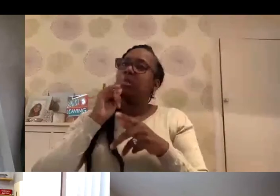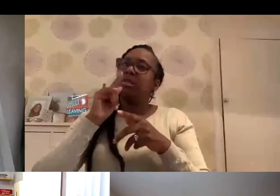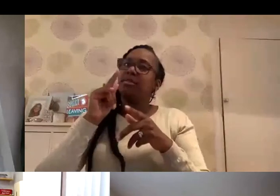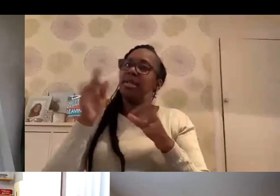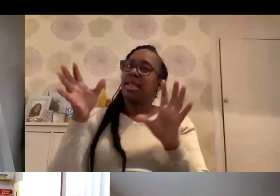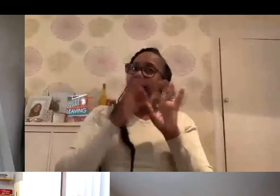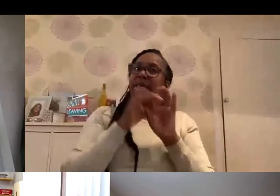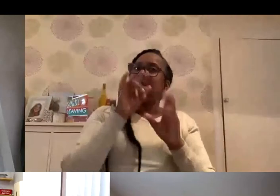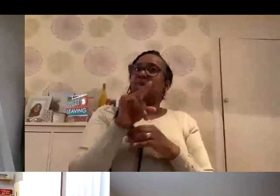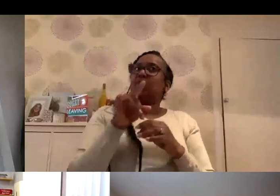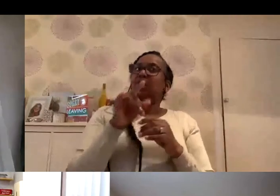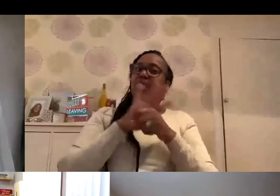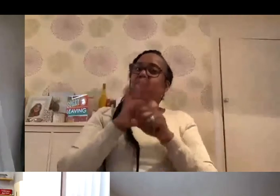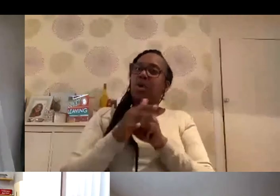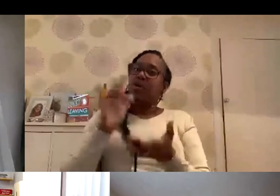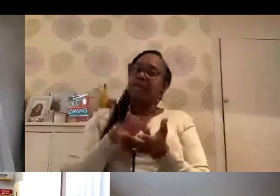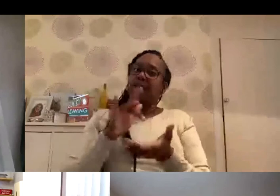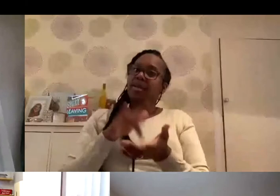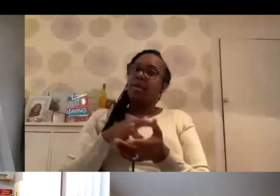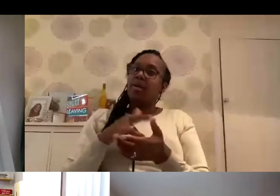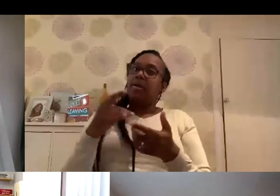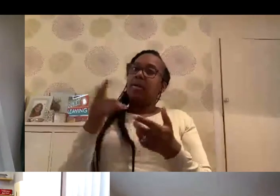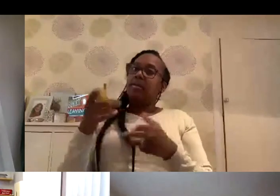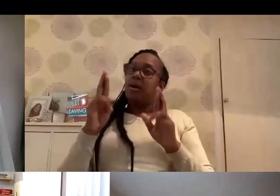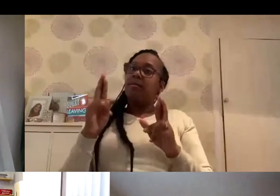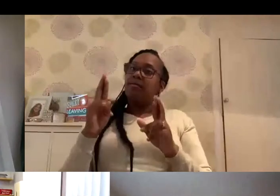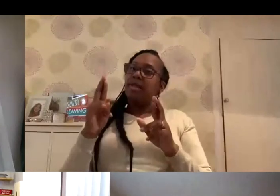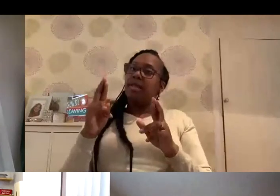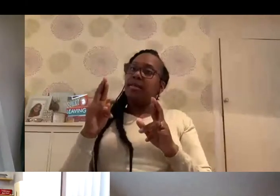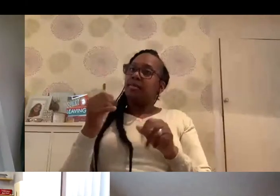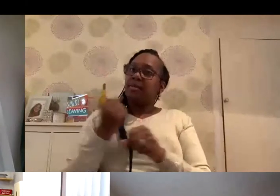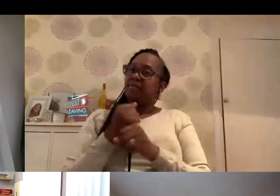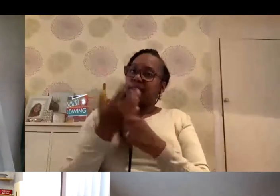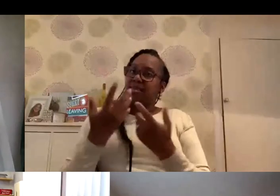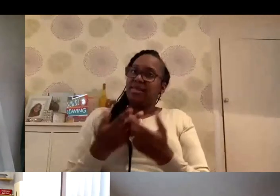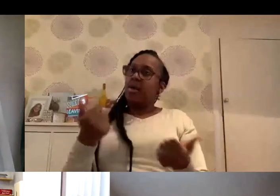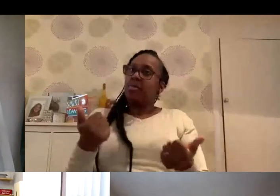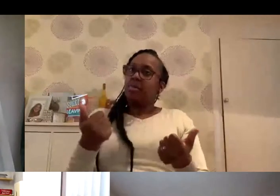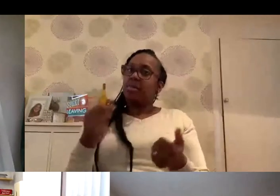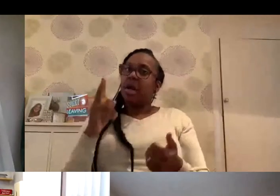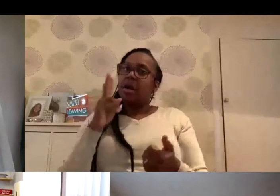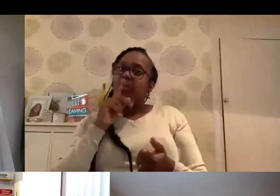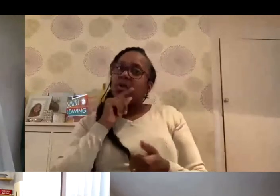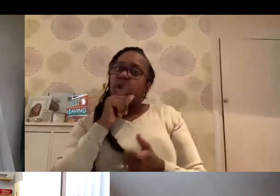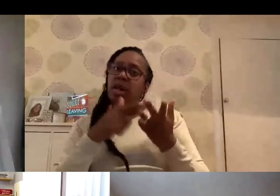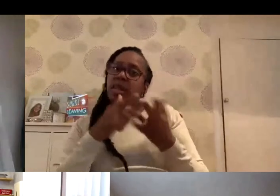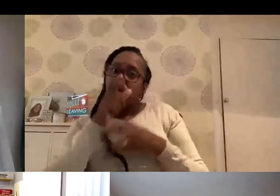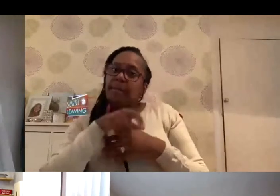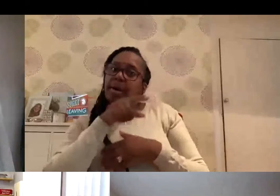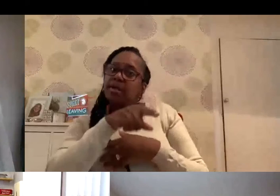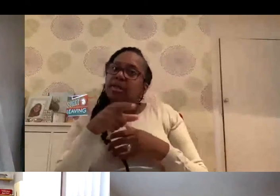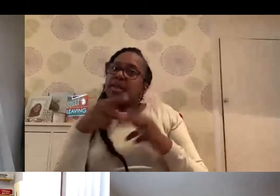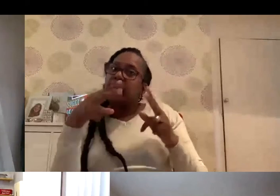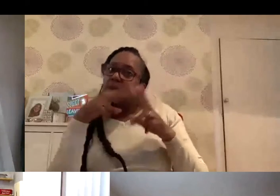vaccination centres, but hopefully that's been fixed. Oh, good. Yes. I saw Deba had gotten in contact with you,